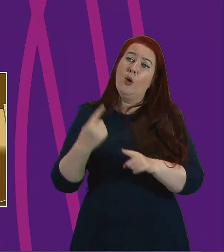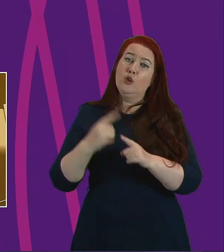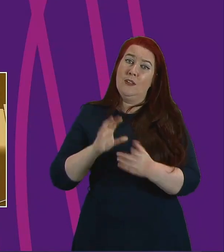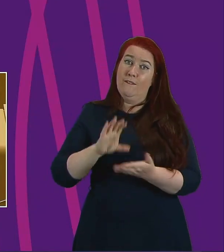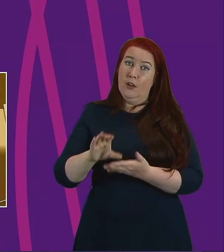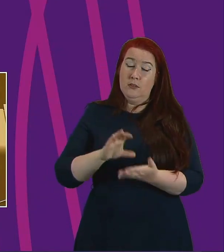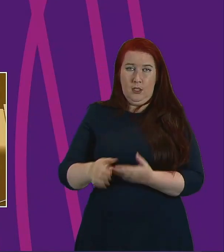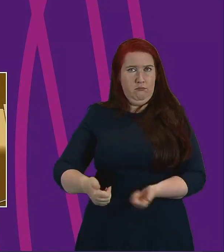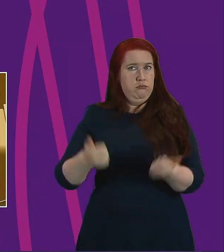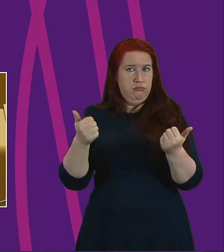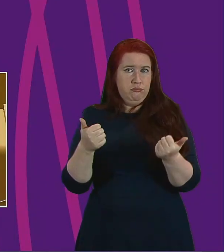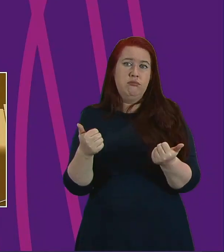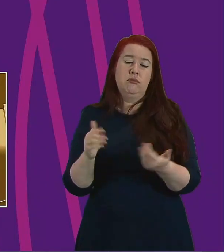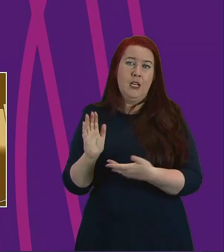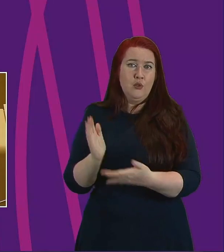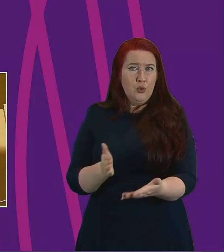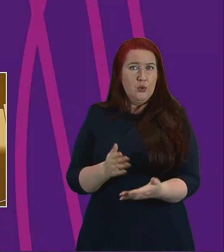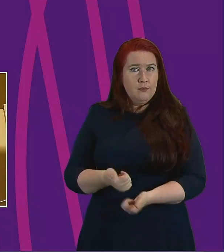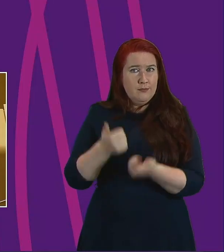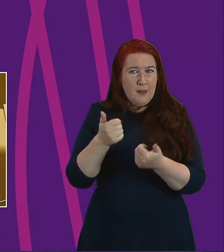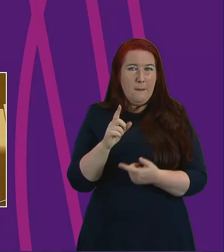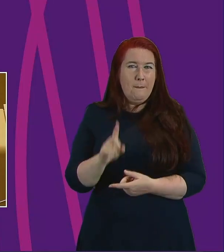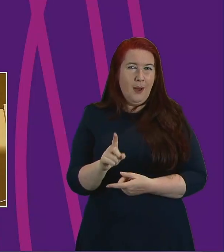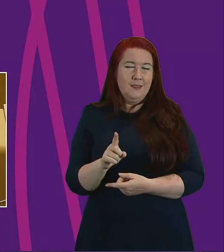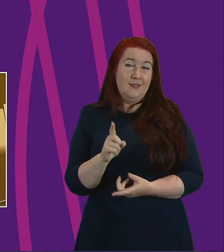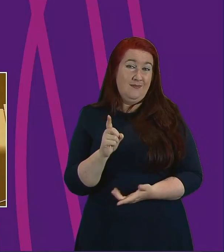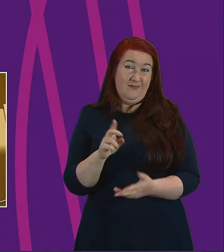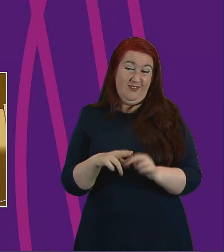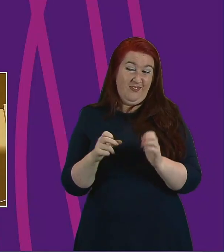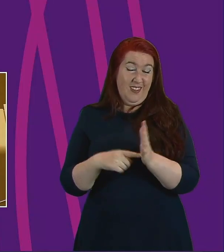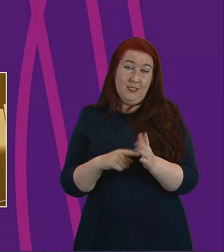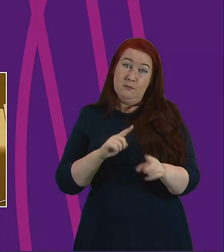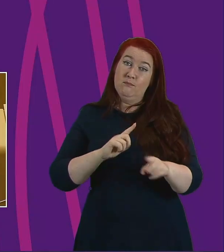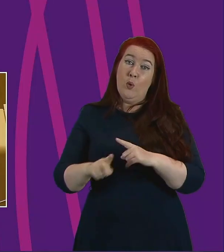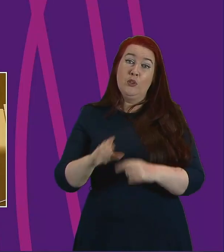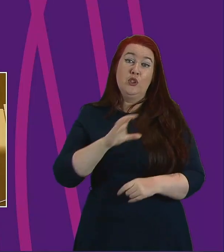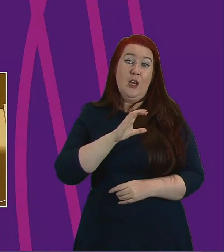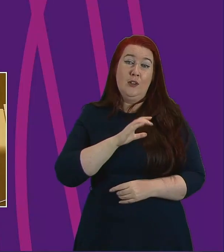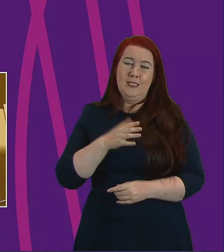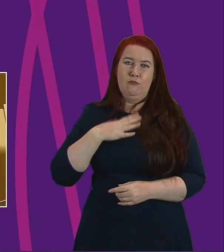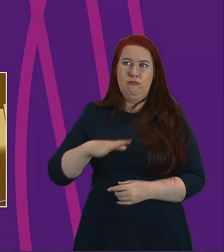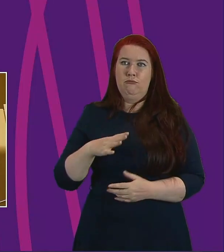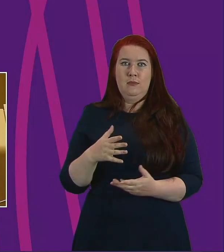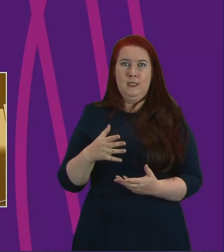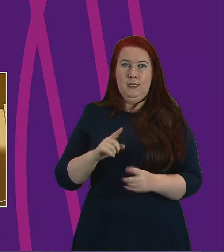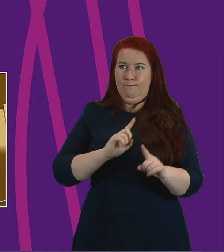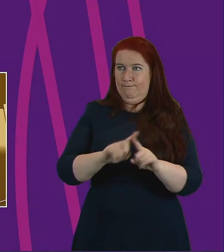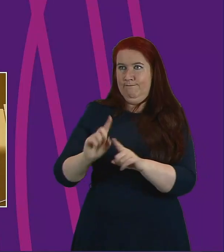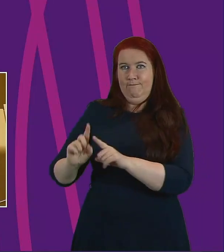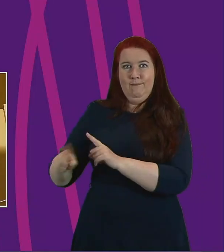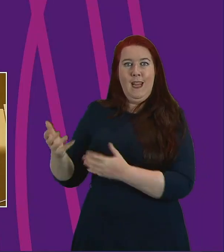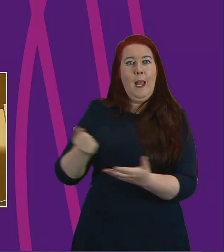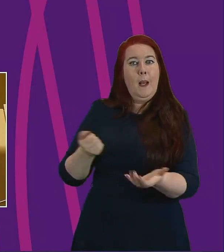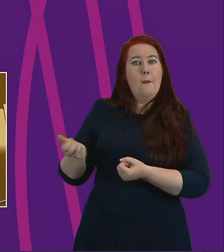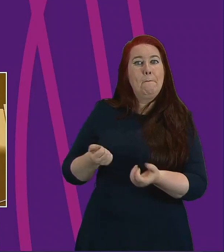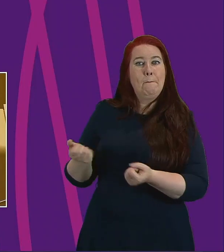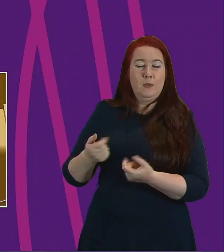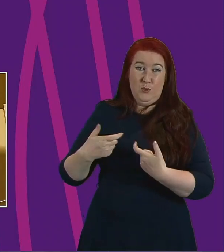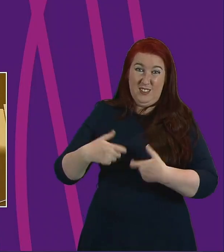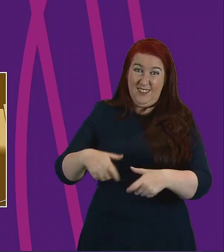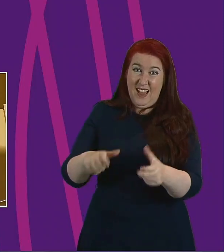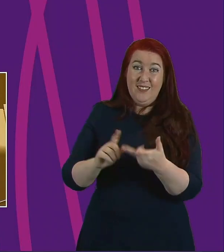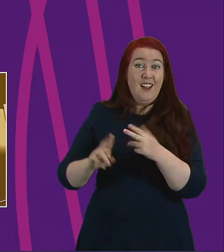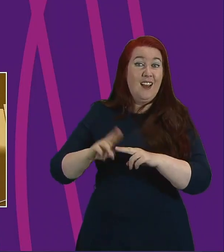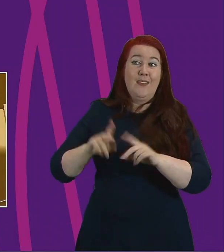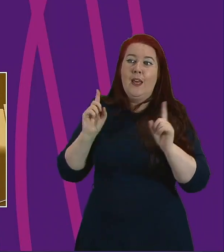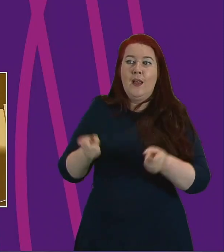many organisations was introduced, the fact is that most charities rely on a mix of income to survive and without the ability to continue